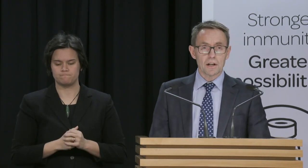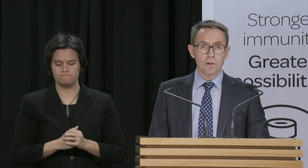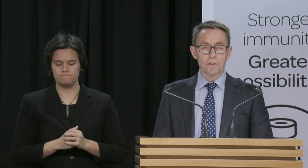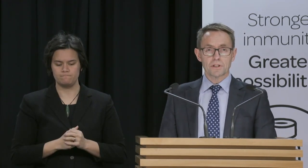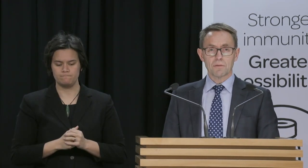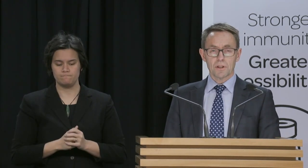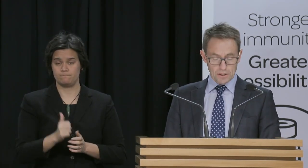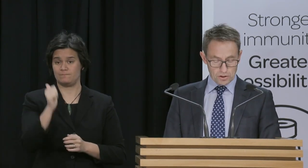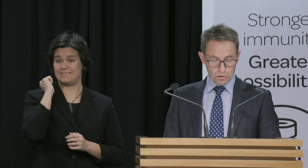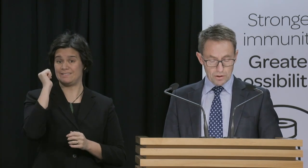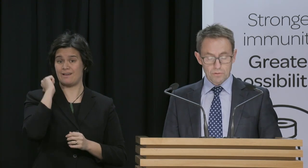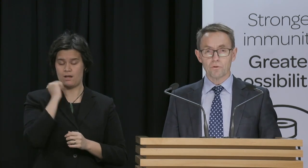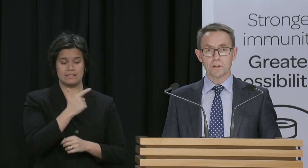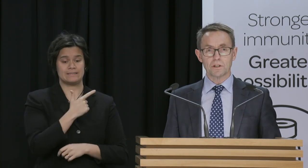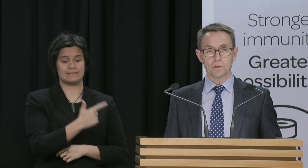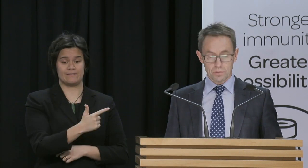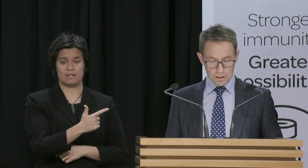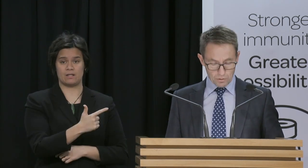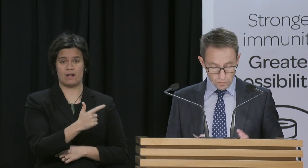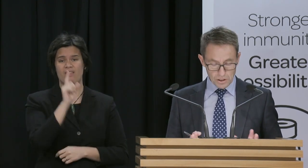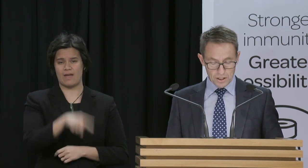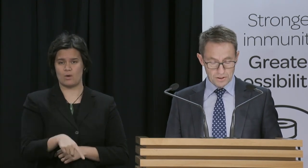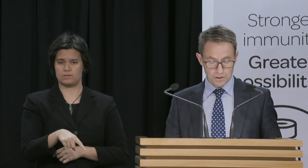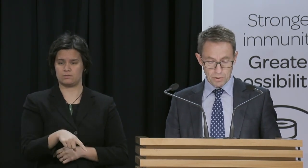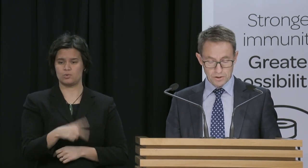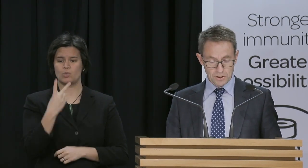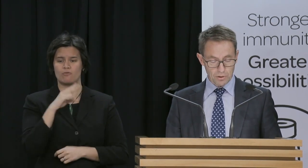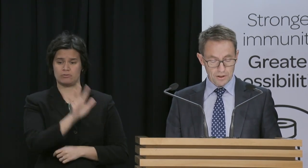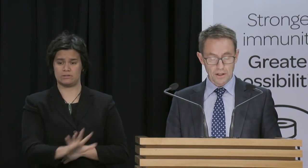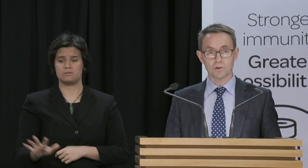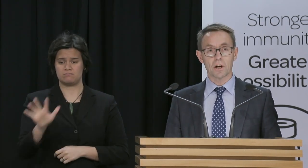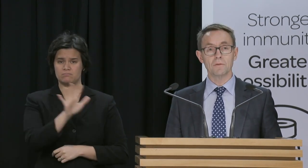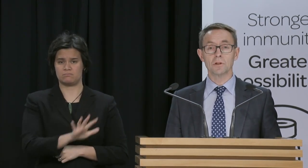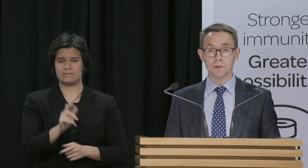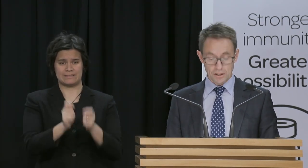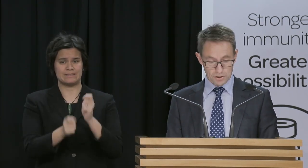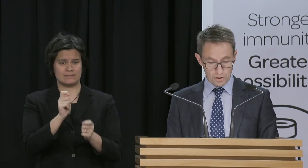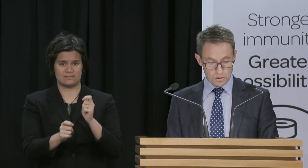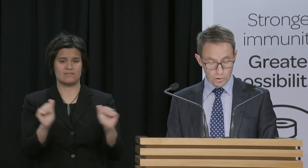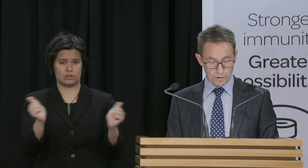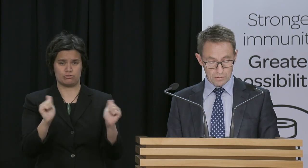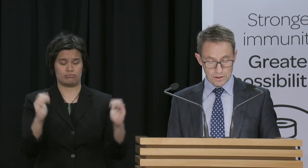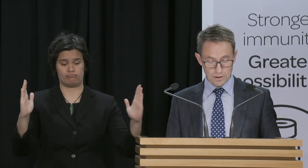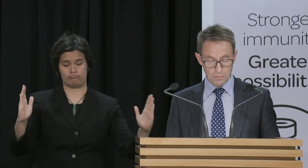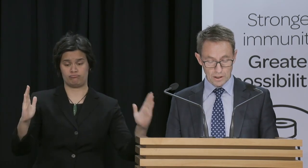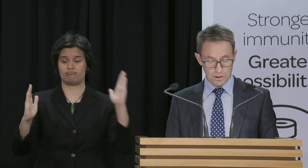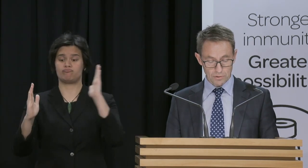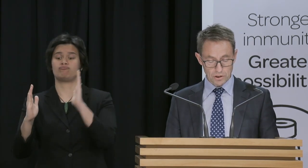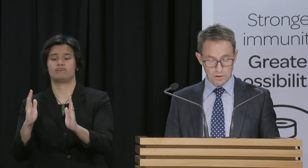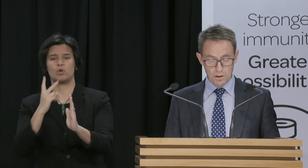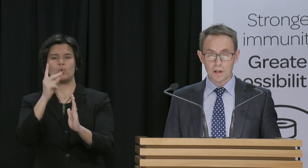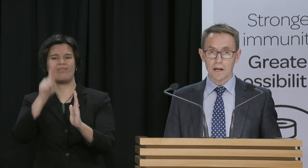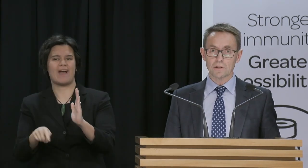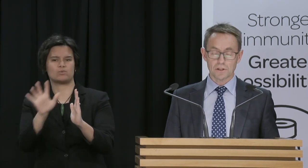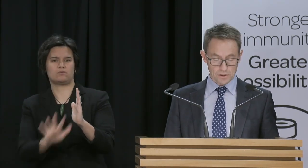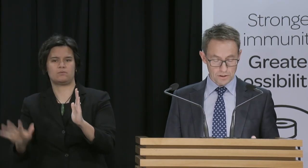Yesterday, of the 7,240 tests processed throughout the country, over 2,000 of those were in the greater Wellington